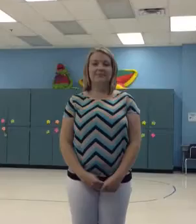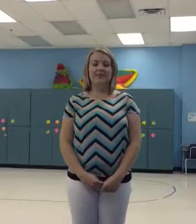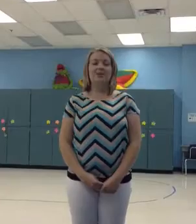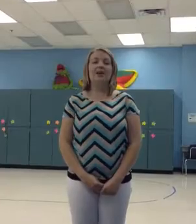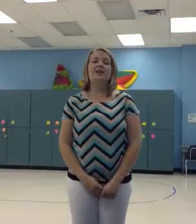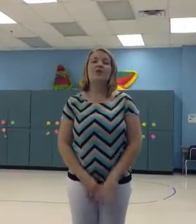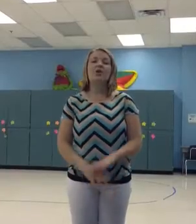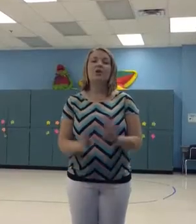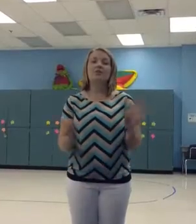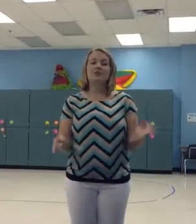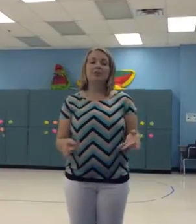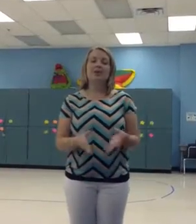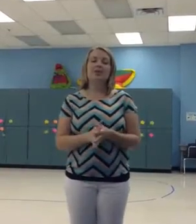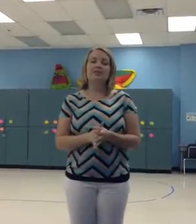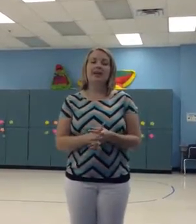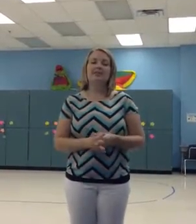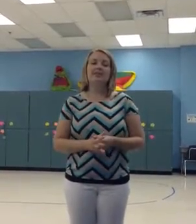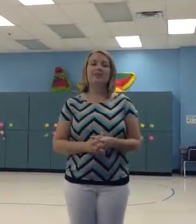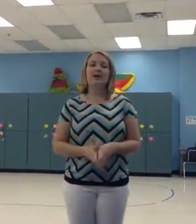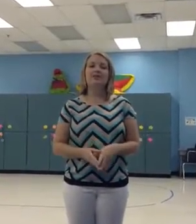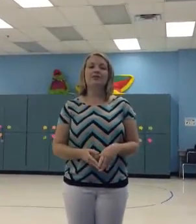Okay, now the whole first part, all together. Here we go.